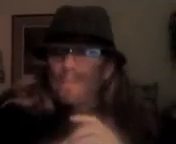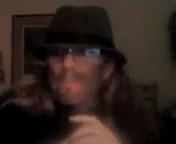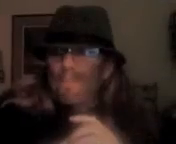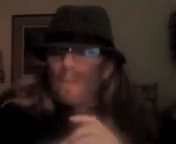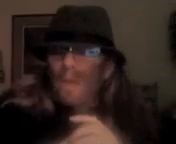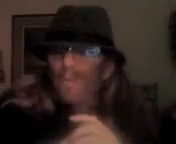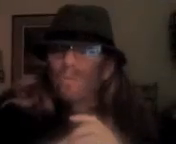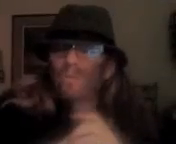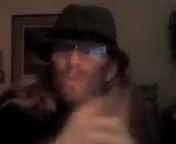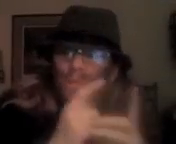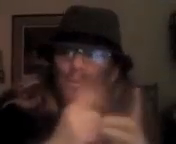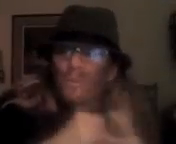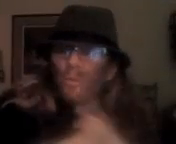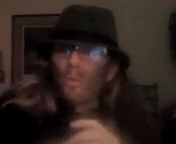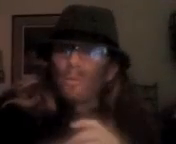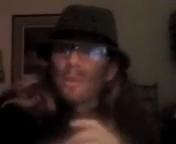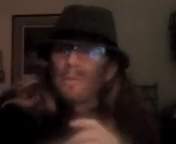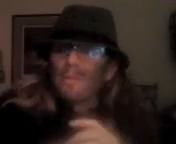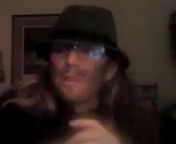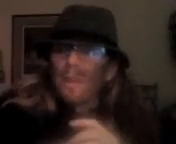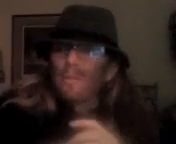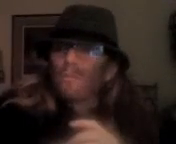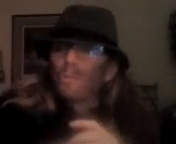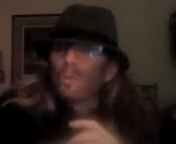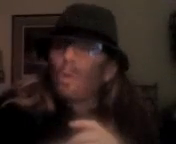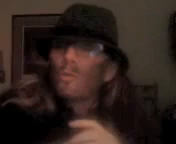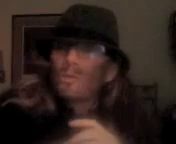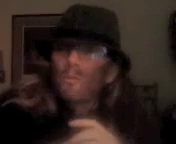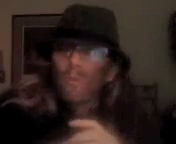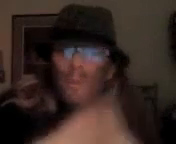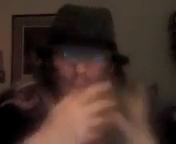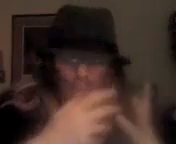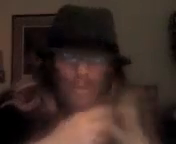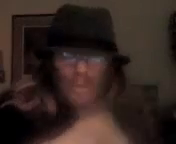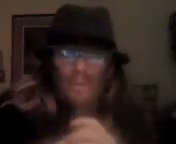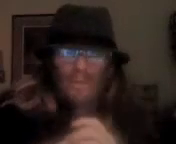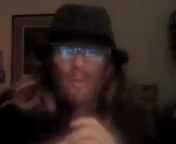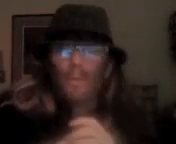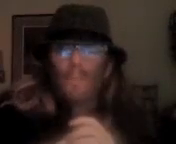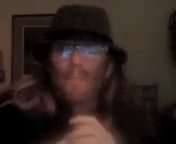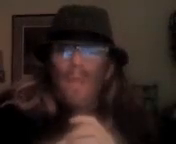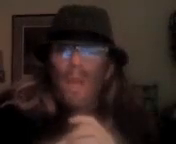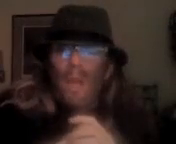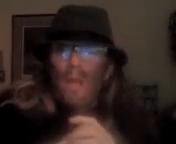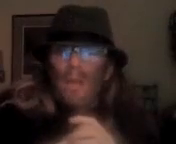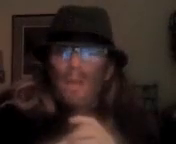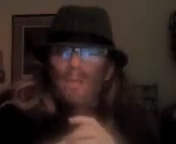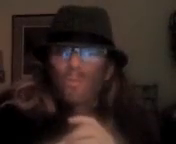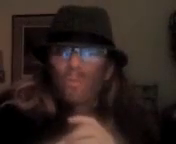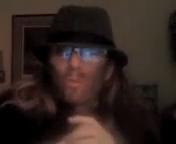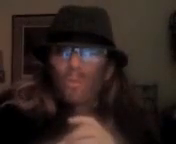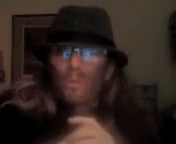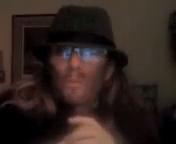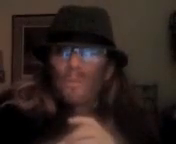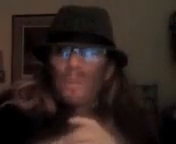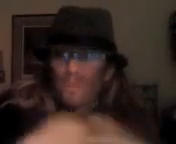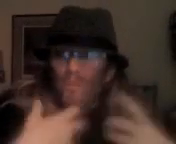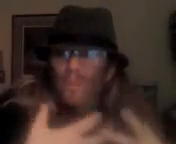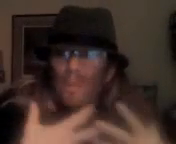I was 12 years old. I designed clothing for my older sister and that's when